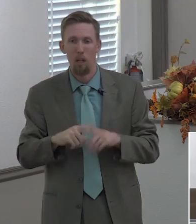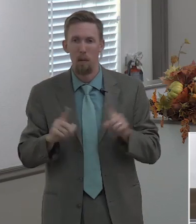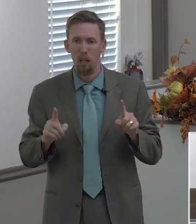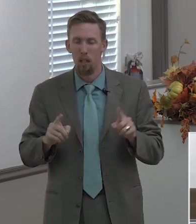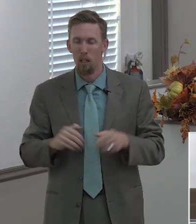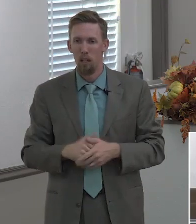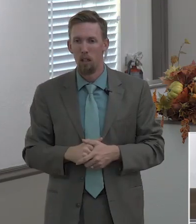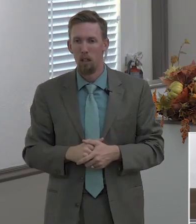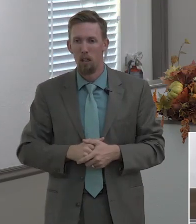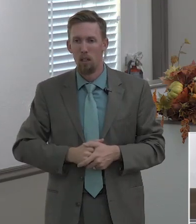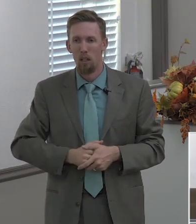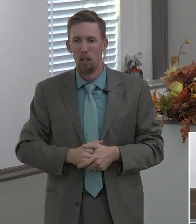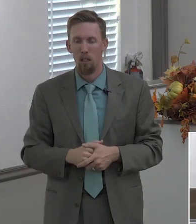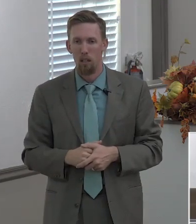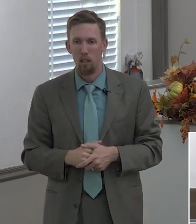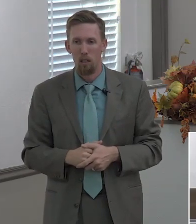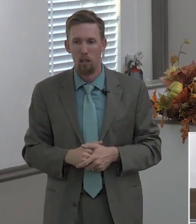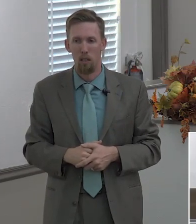i thought